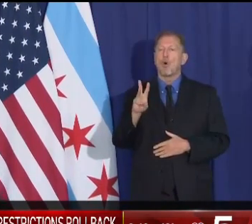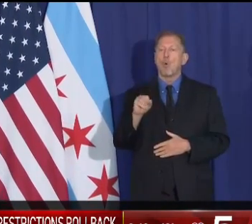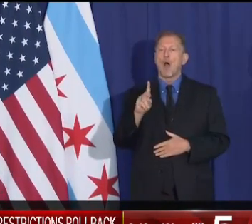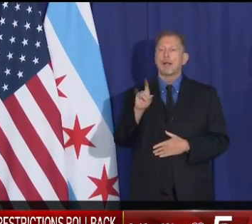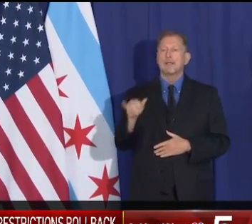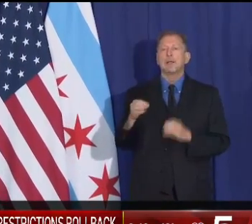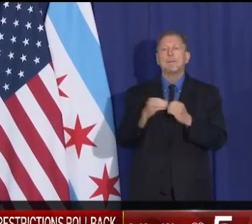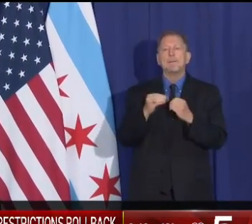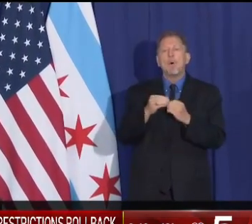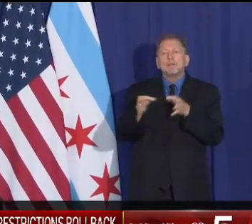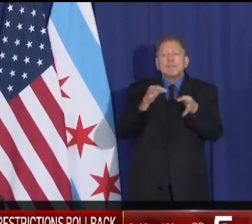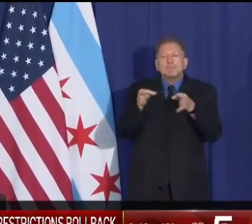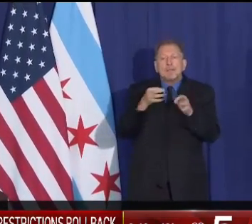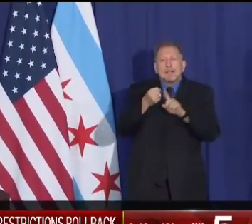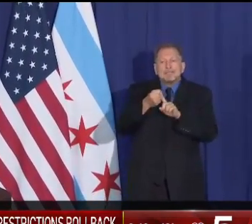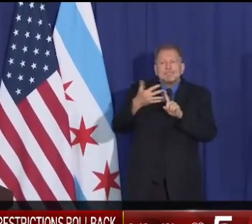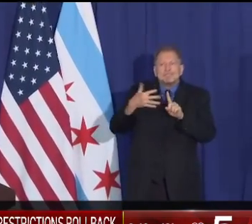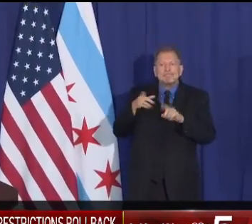words. Doctor.